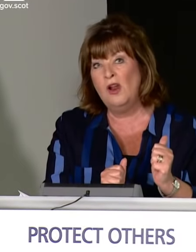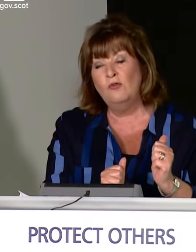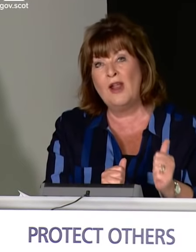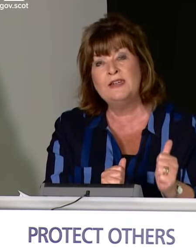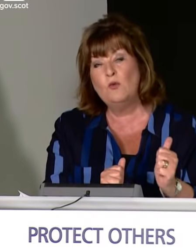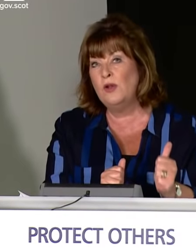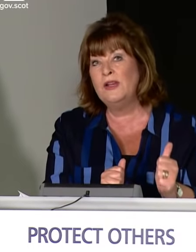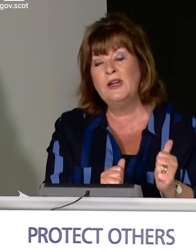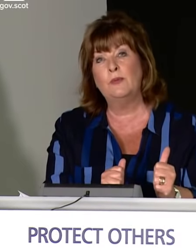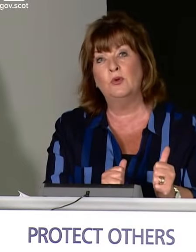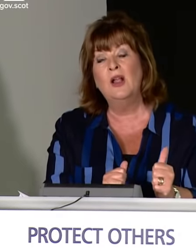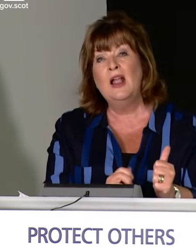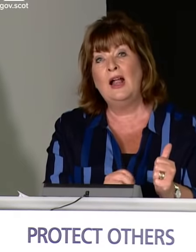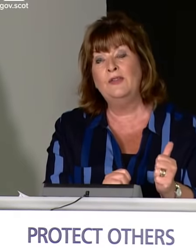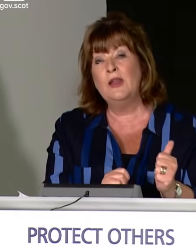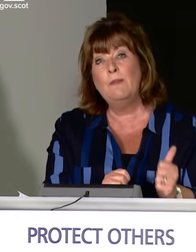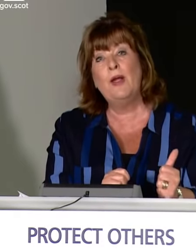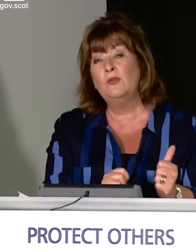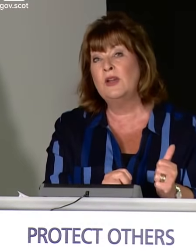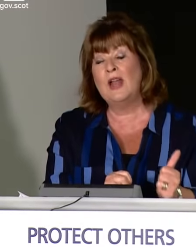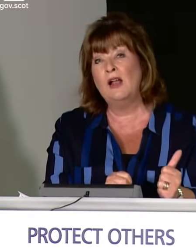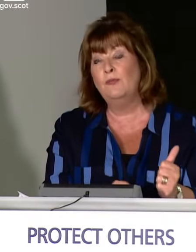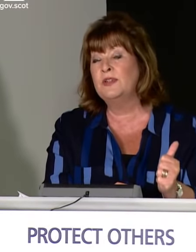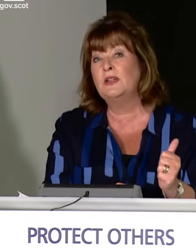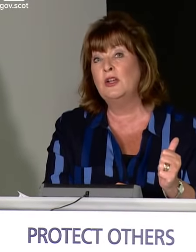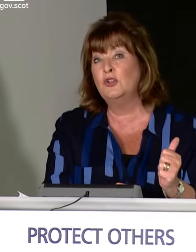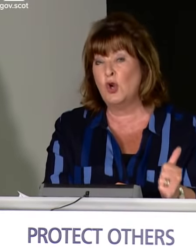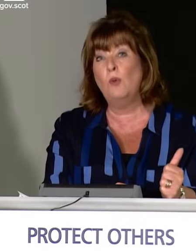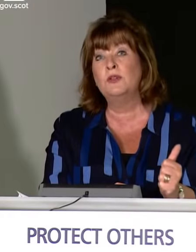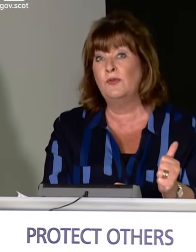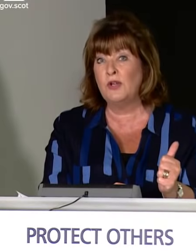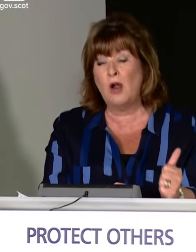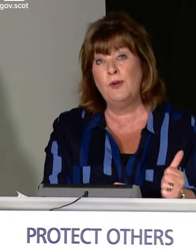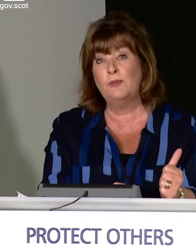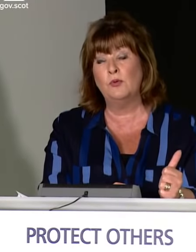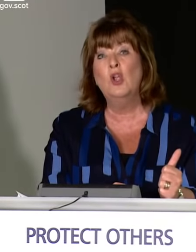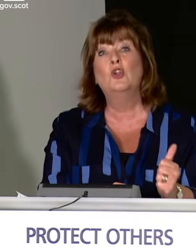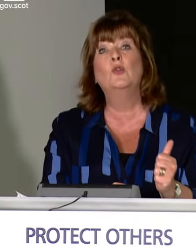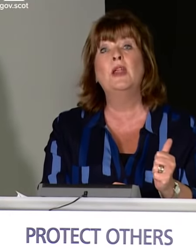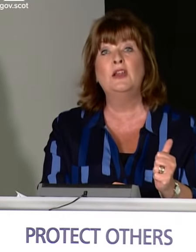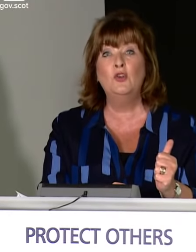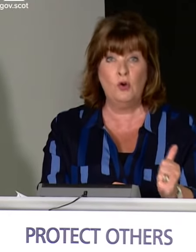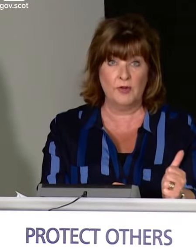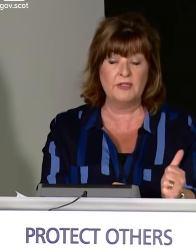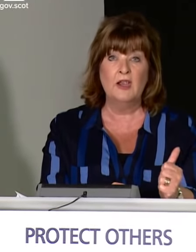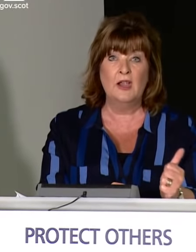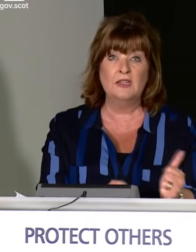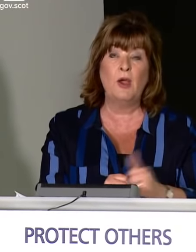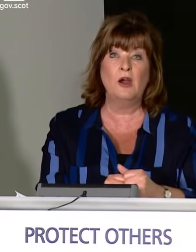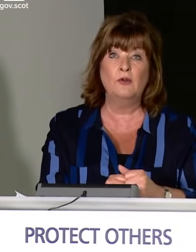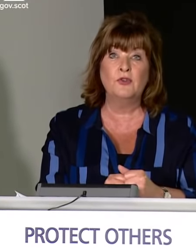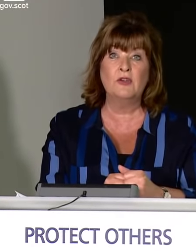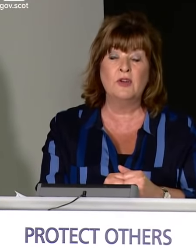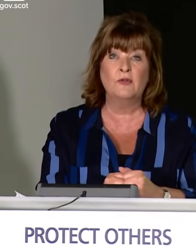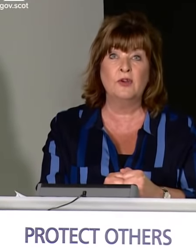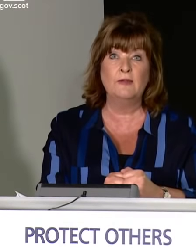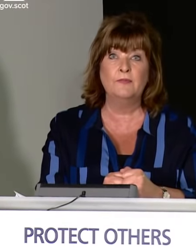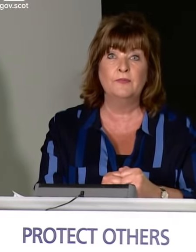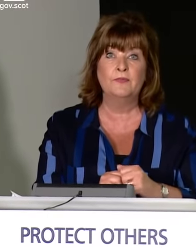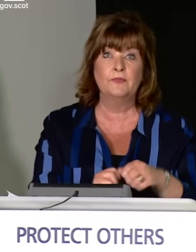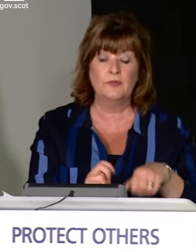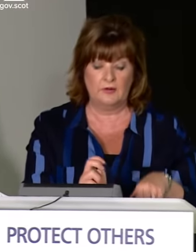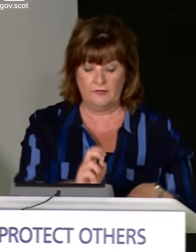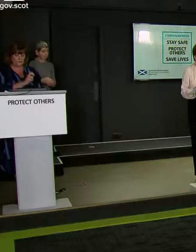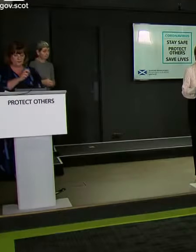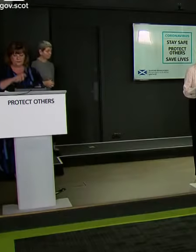stand ready, willing and able, and the impact we can have, particularly on jobs for young people, could be enormous as part of the green recovery.